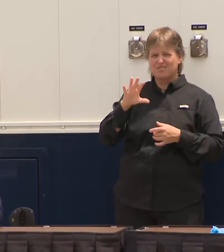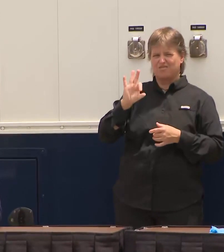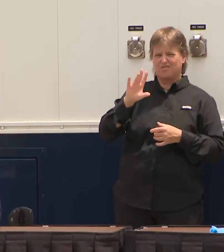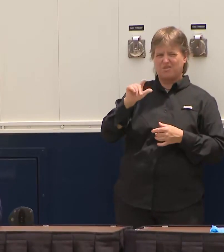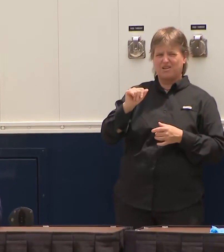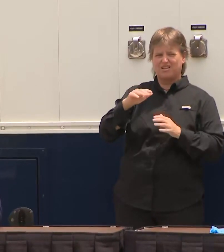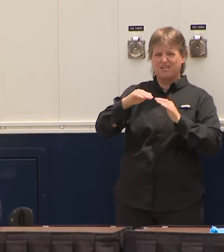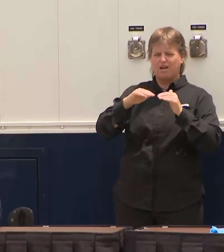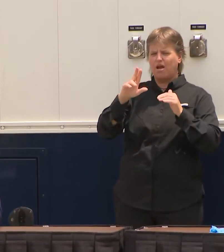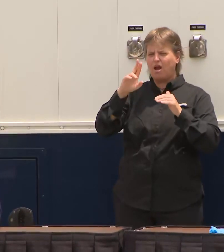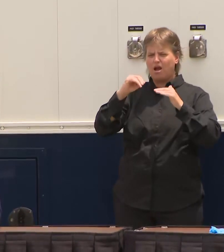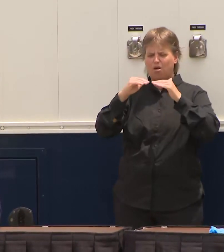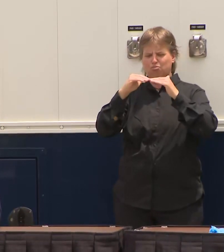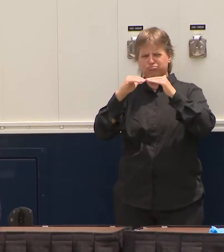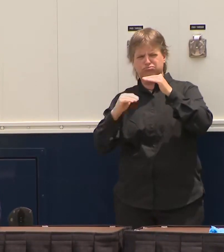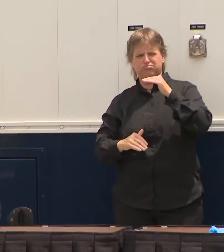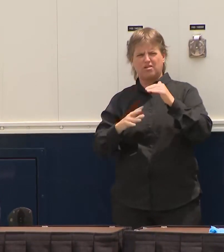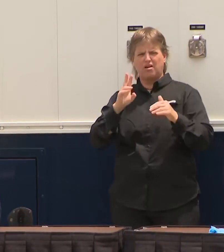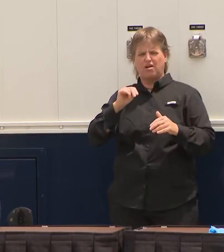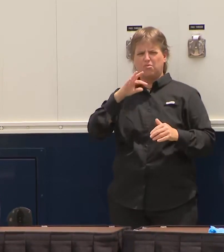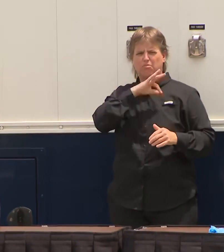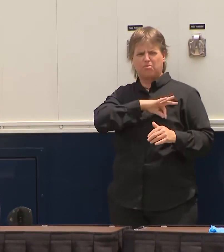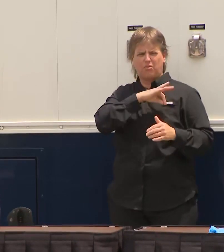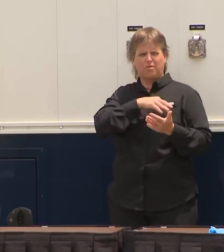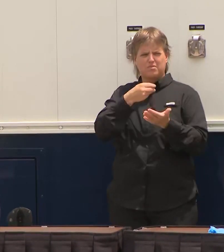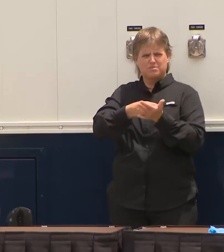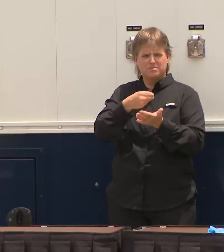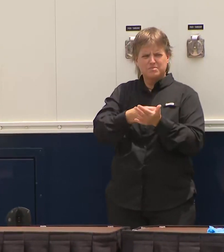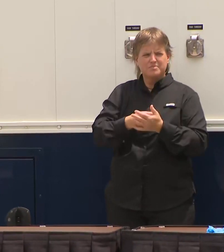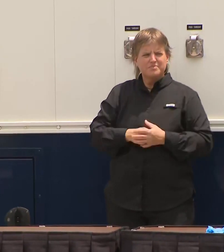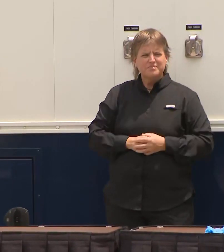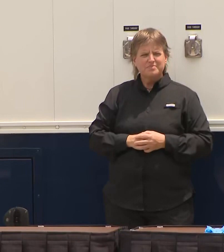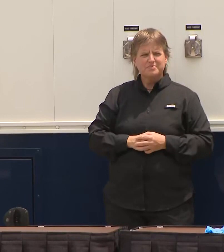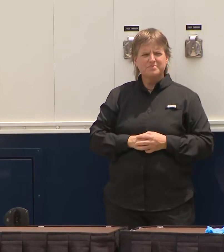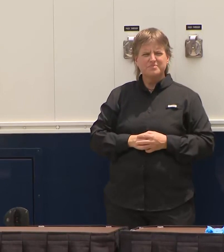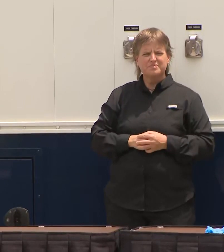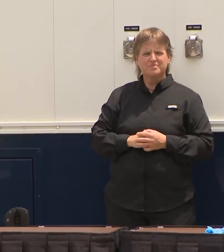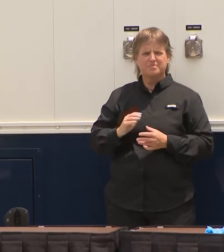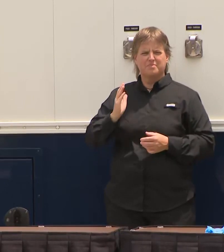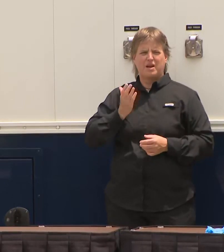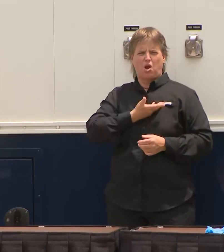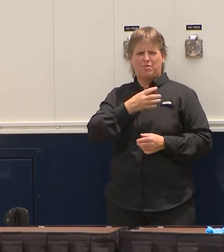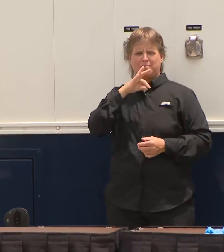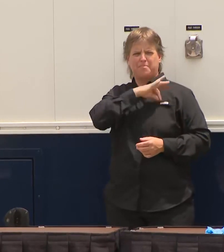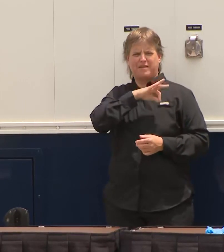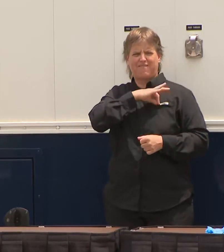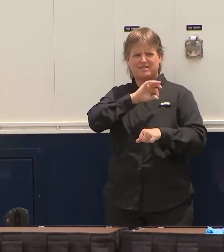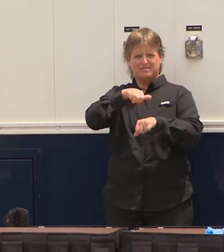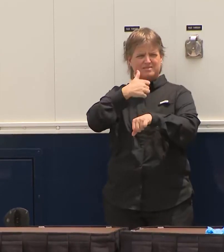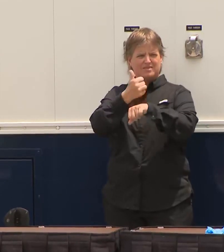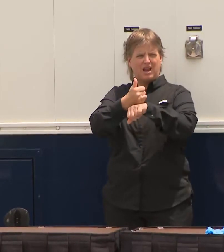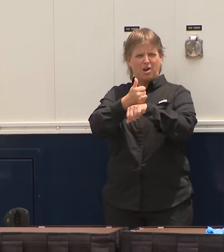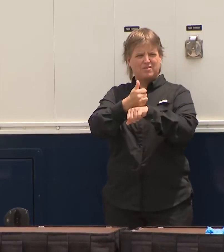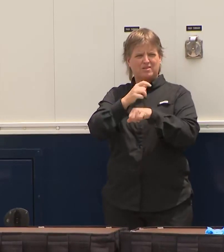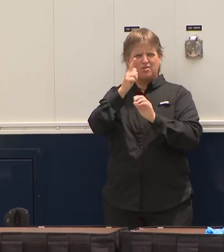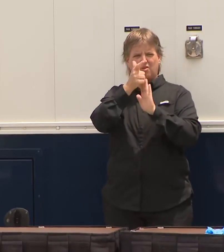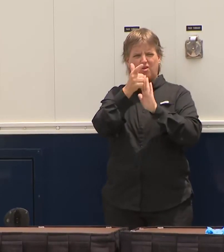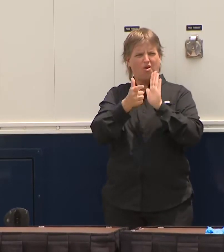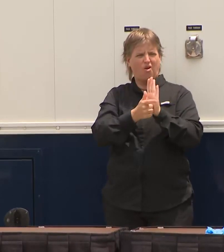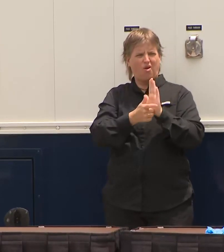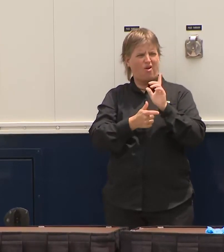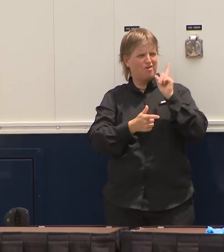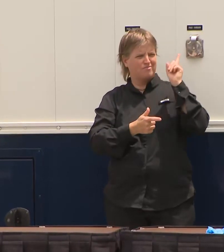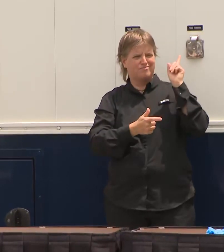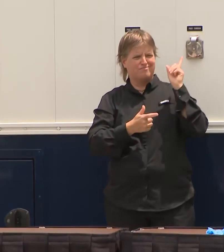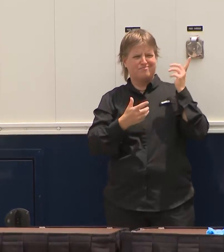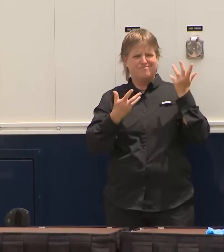so you know our unemployment benefits as you know is is set by law you know what I told our folks is you know we need to get that out I